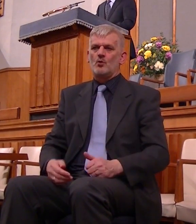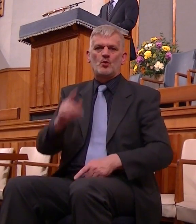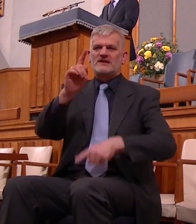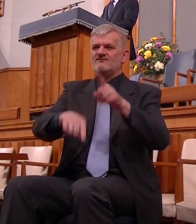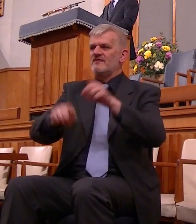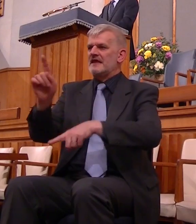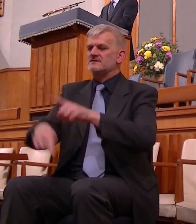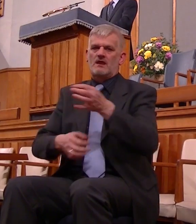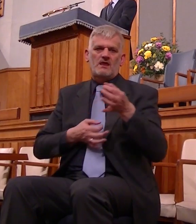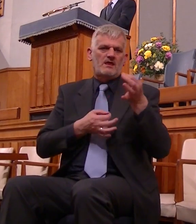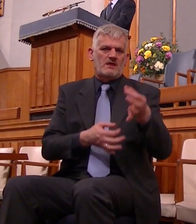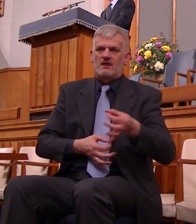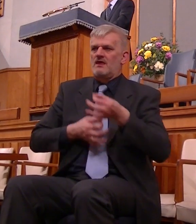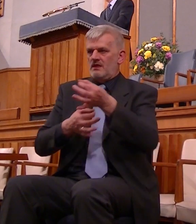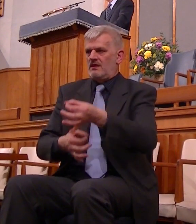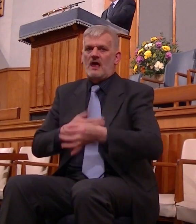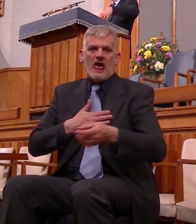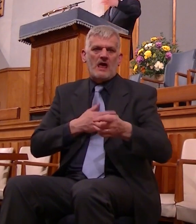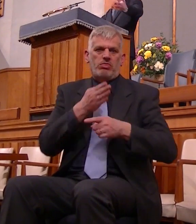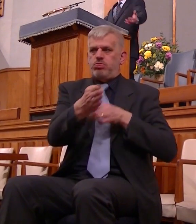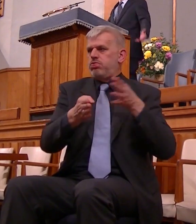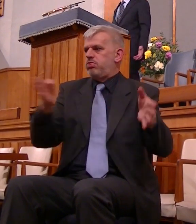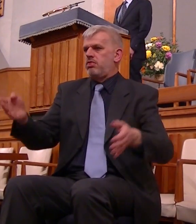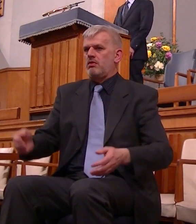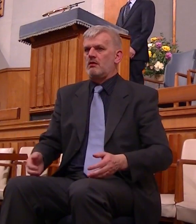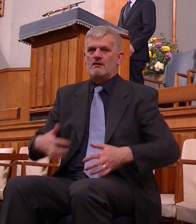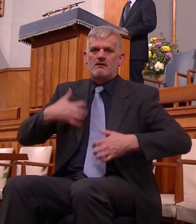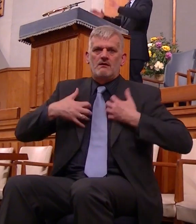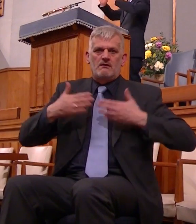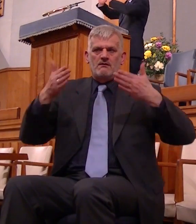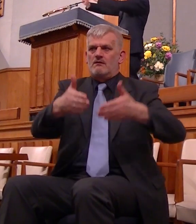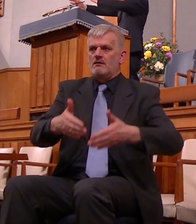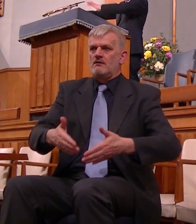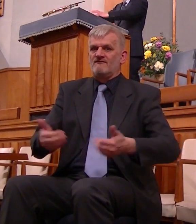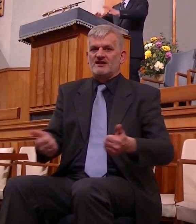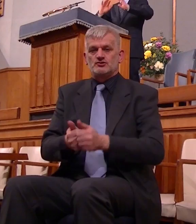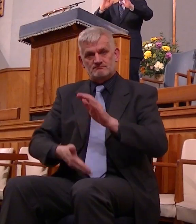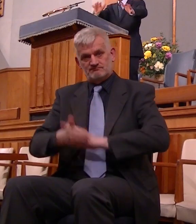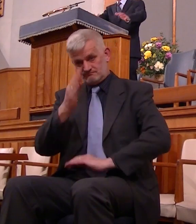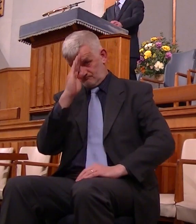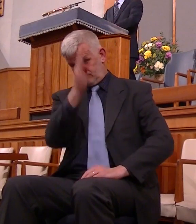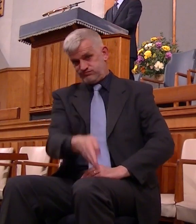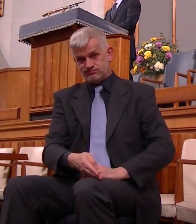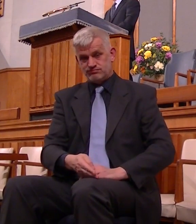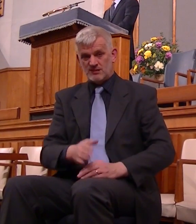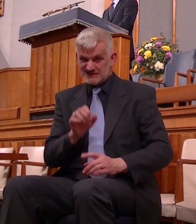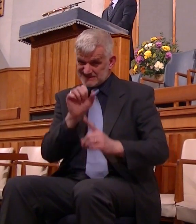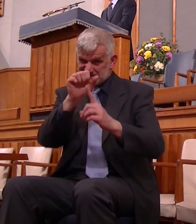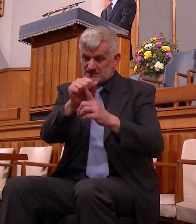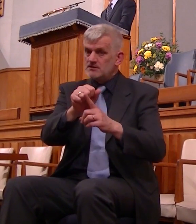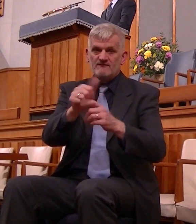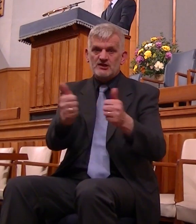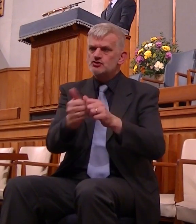kinds of things presented to our attention excite us consume us and off we go charging after one thing or